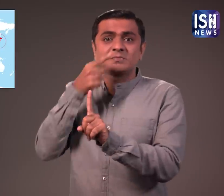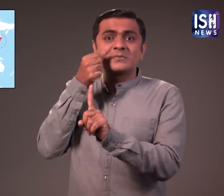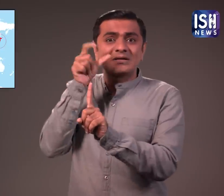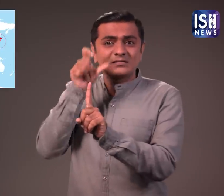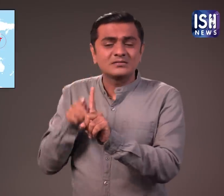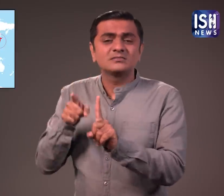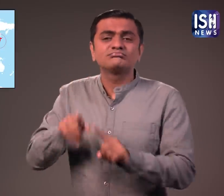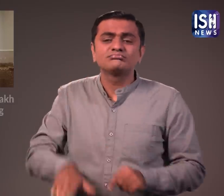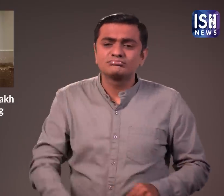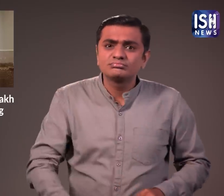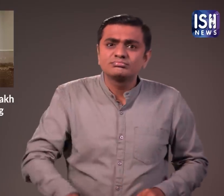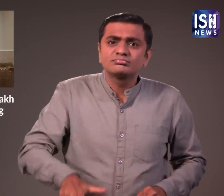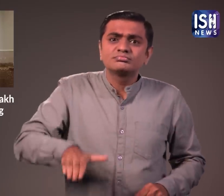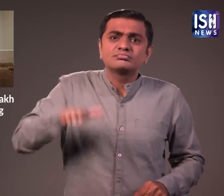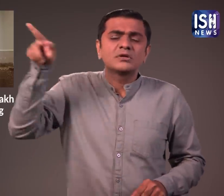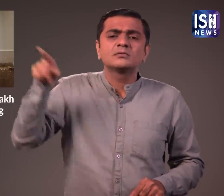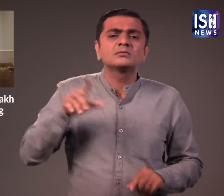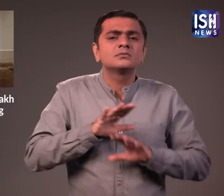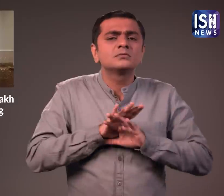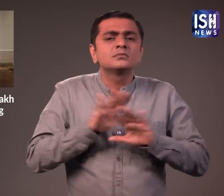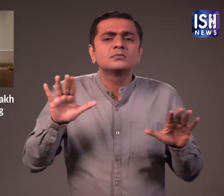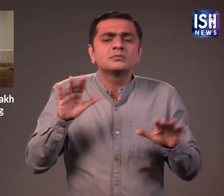childhood was crazy in love with dogs.